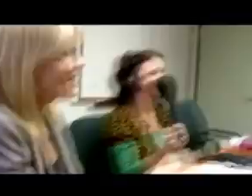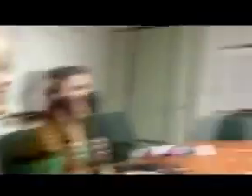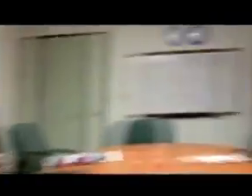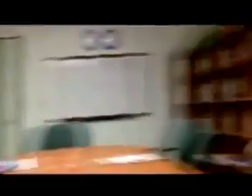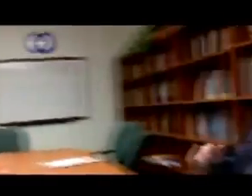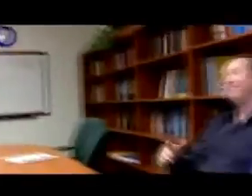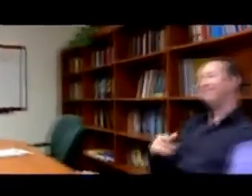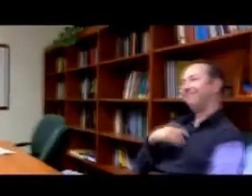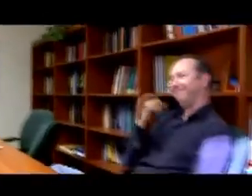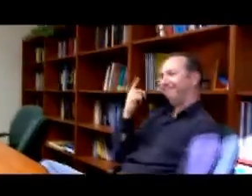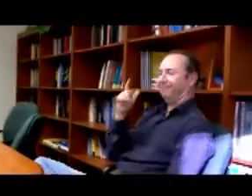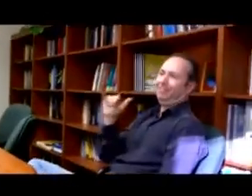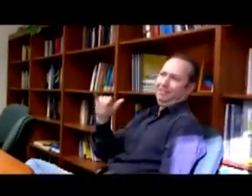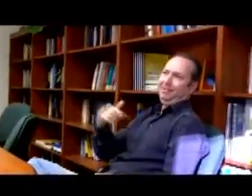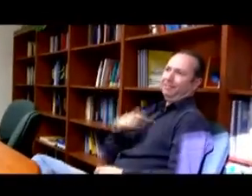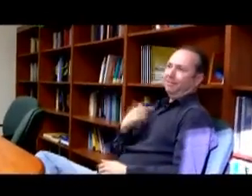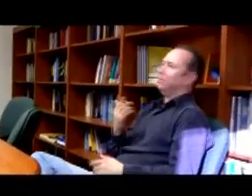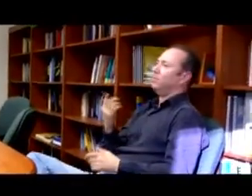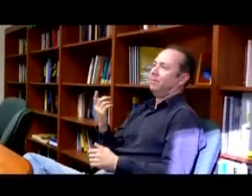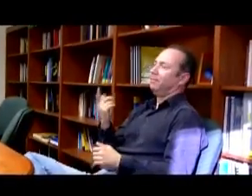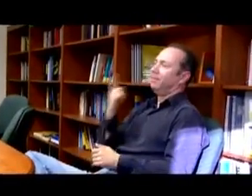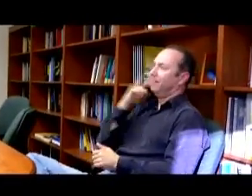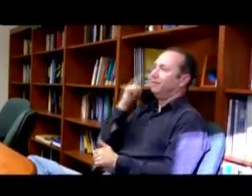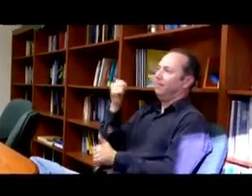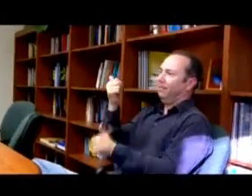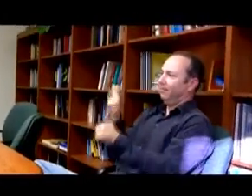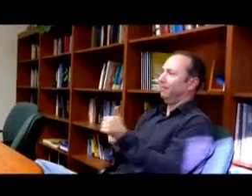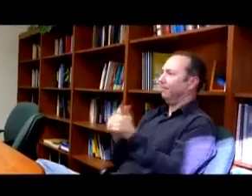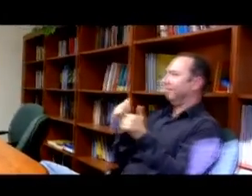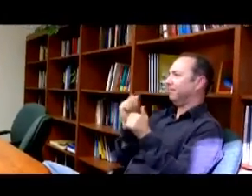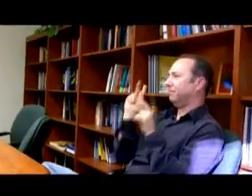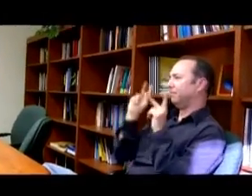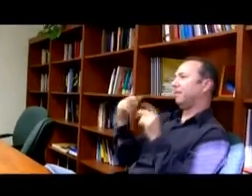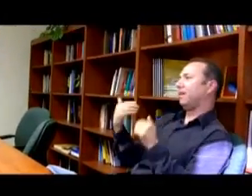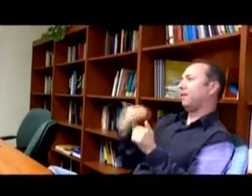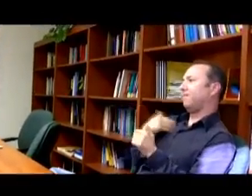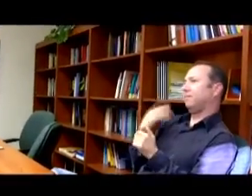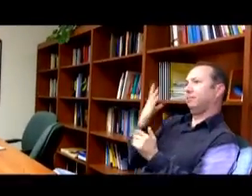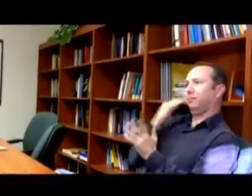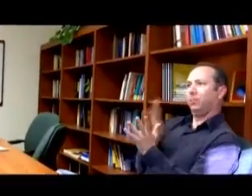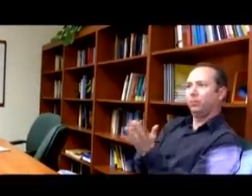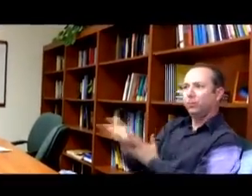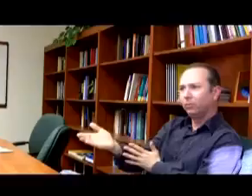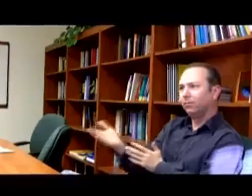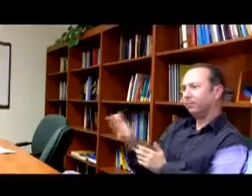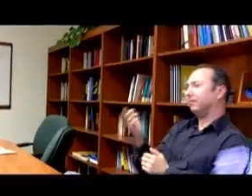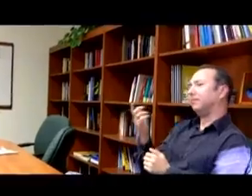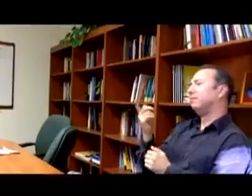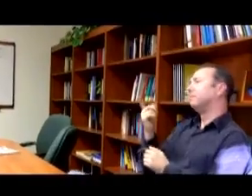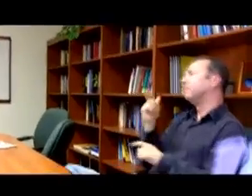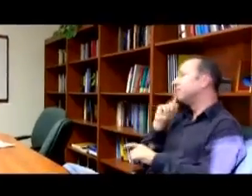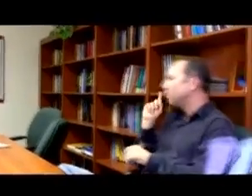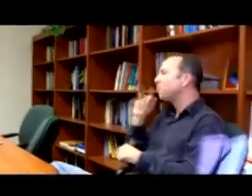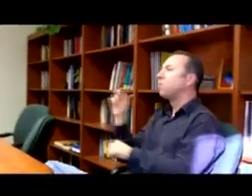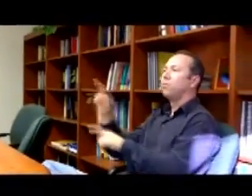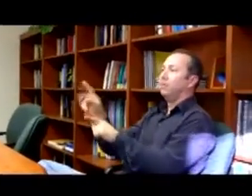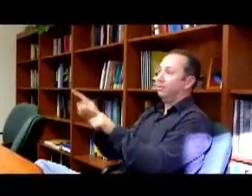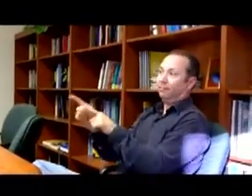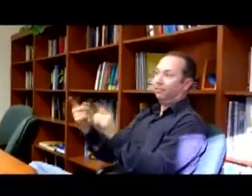I certainly know what you mean. I understand perfectly. And I think that every person has experiences that they have to go